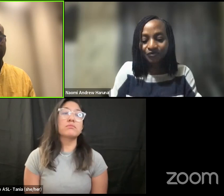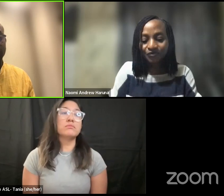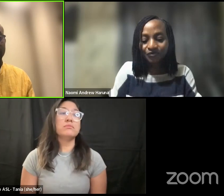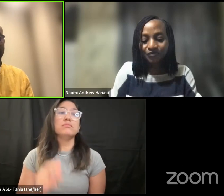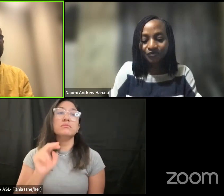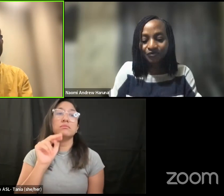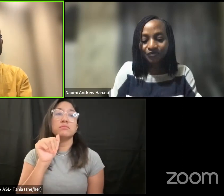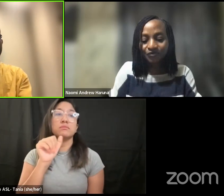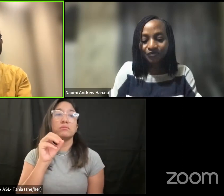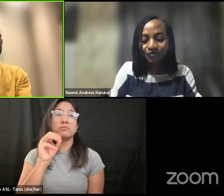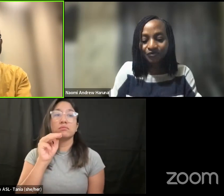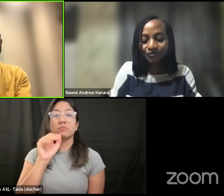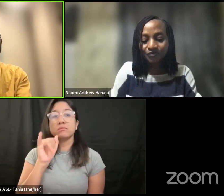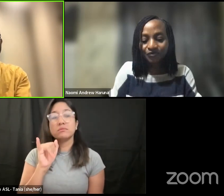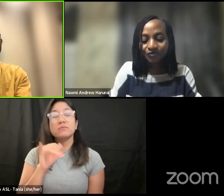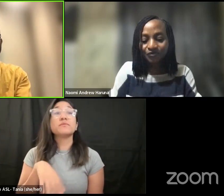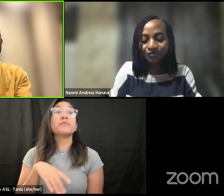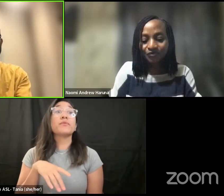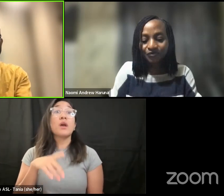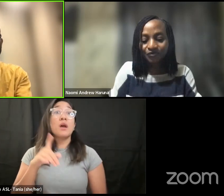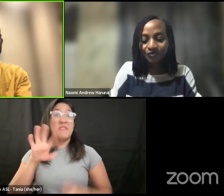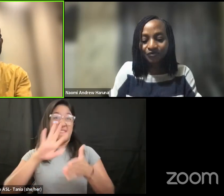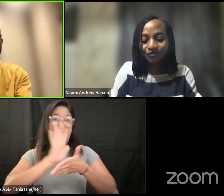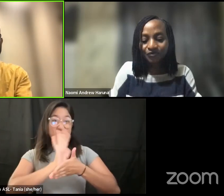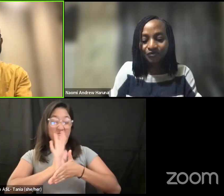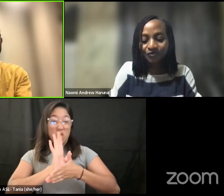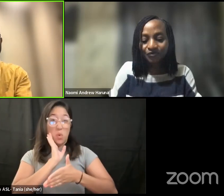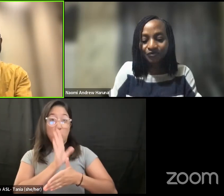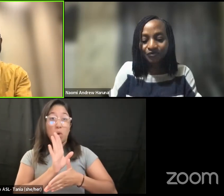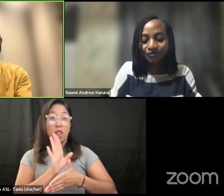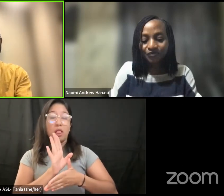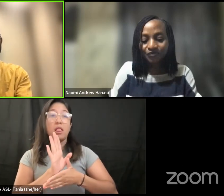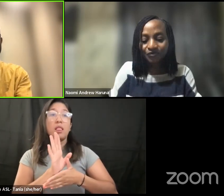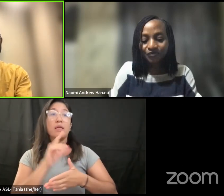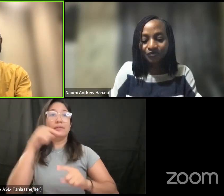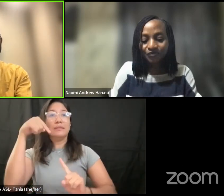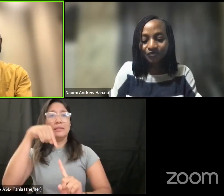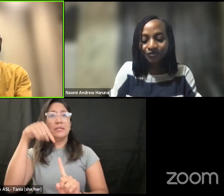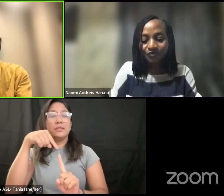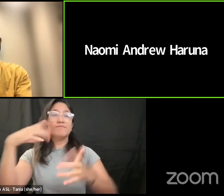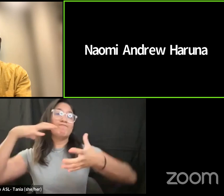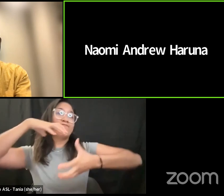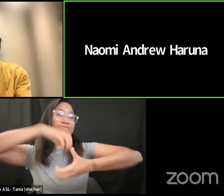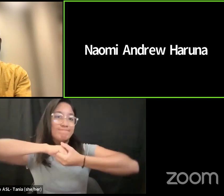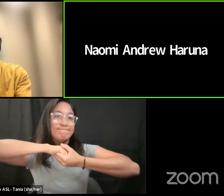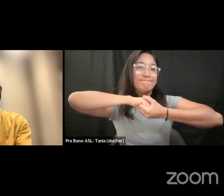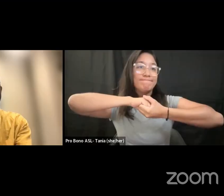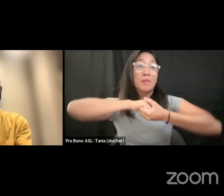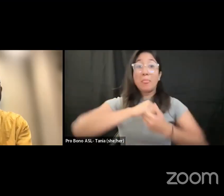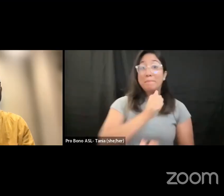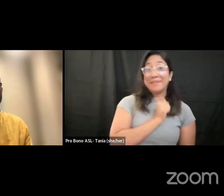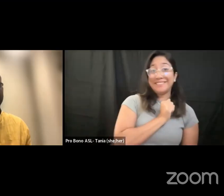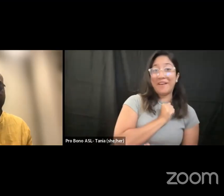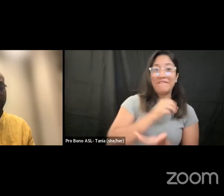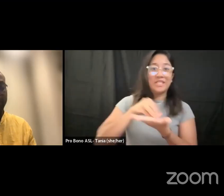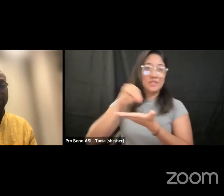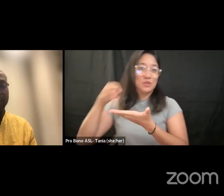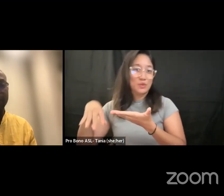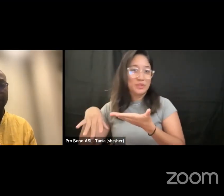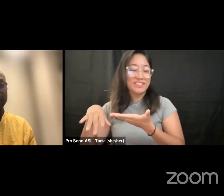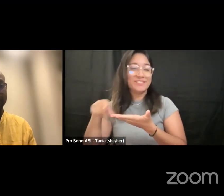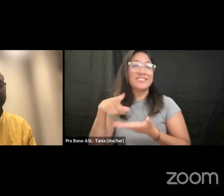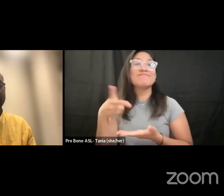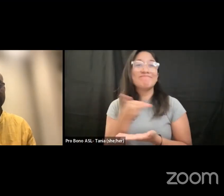to play i would like to mention that it's a collaborative effort between myself and the students when it comes